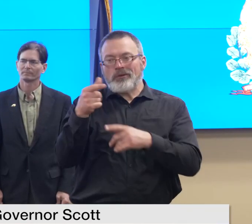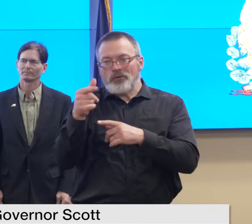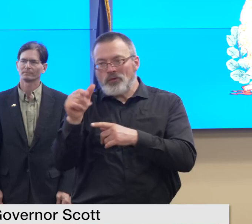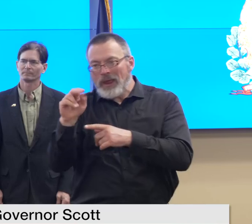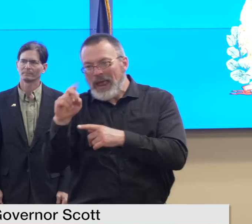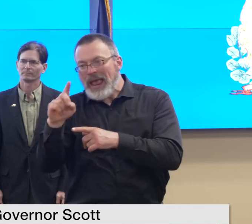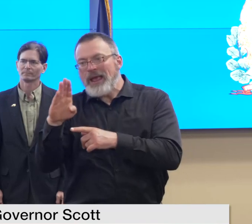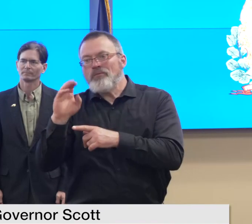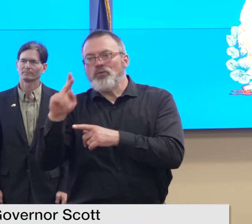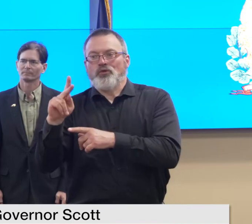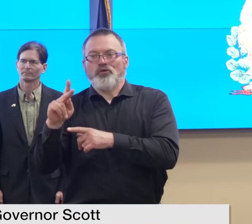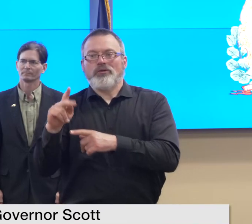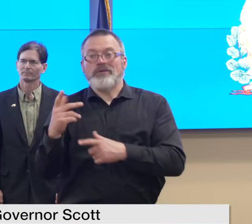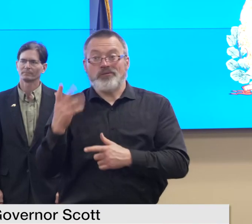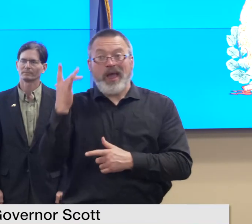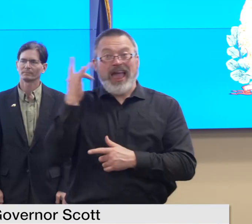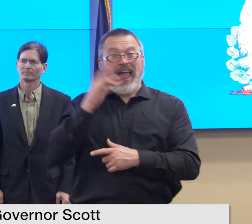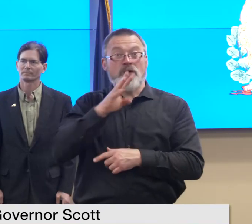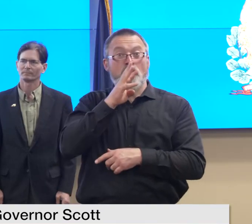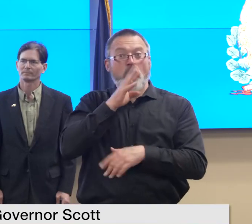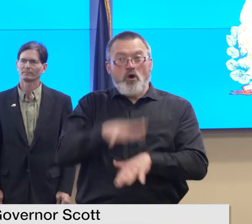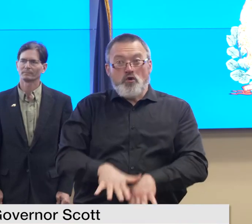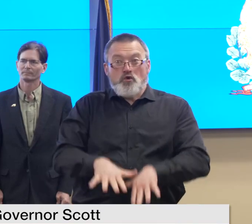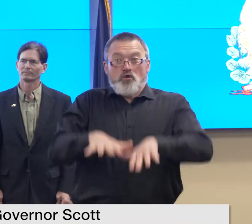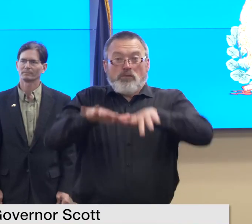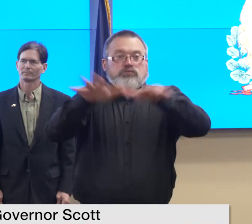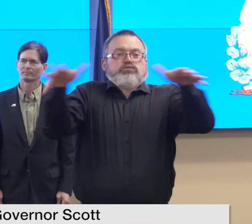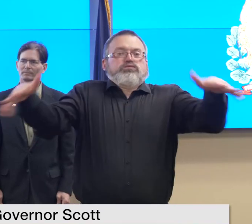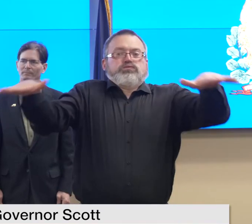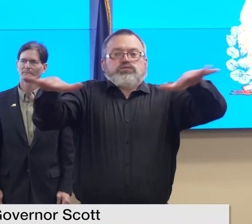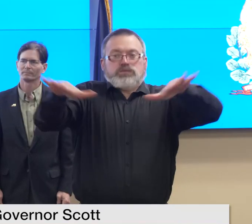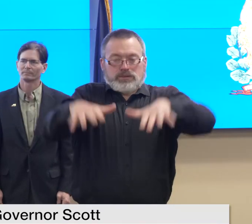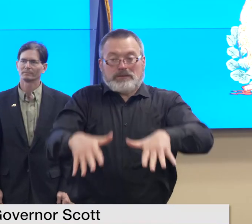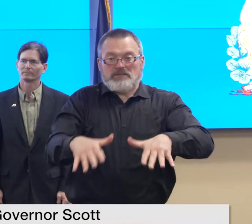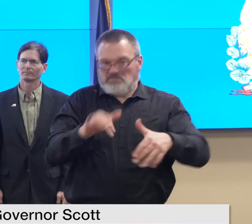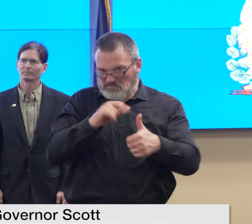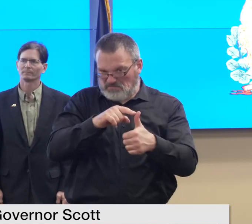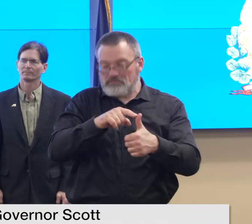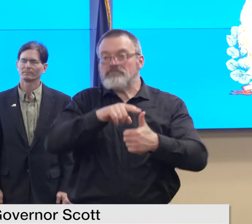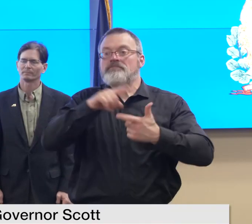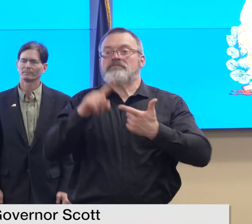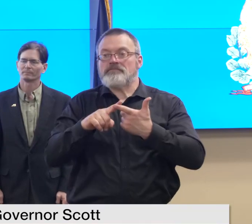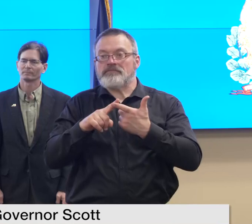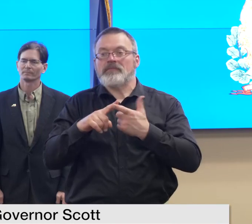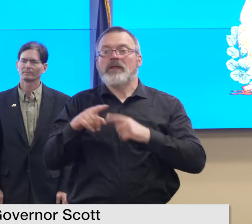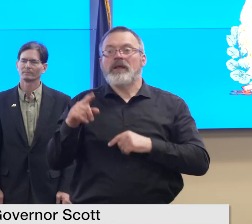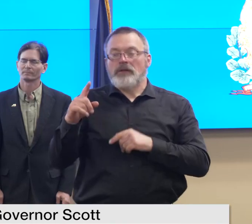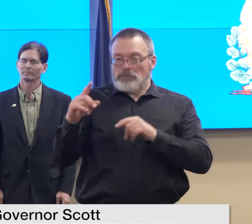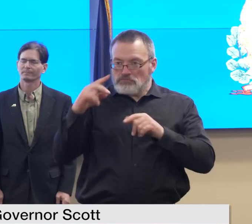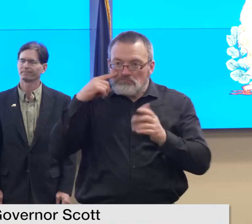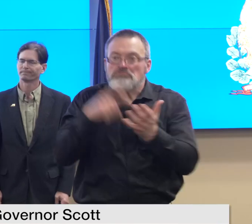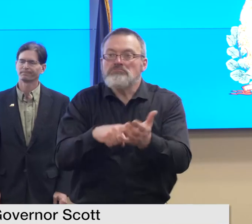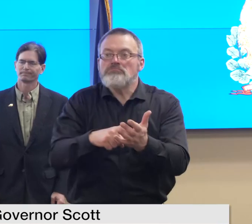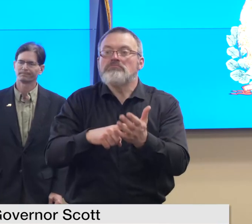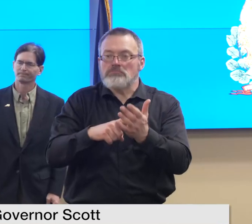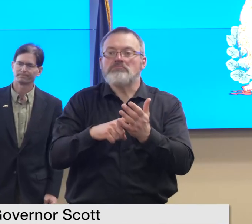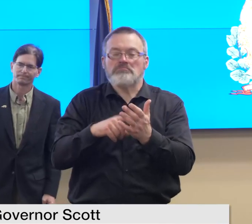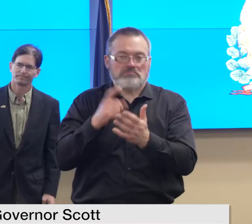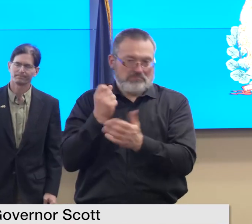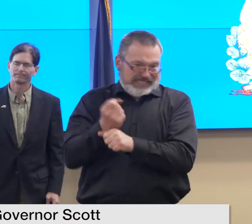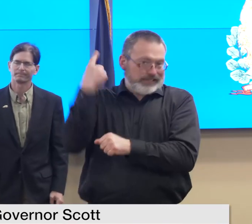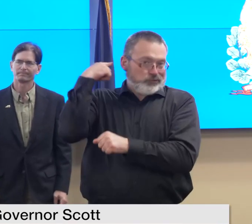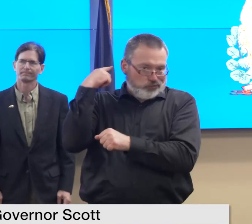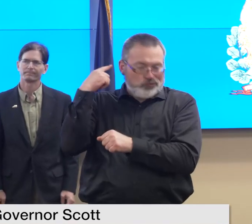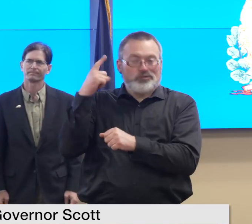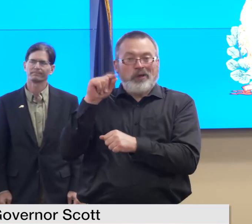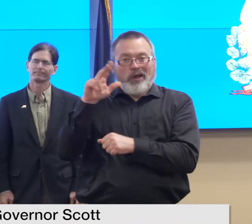a result of high river flows as well as revisiting sites that were identified following last year's rains in the same community